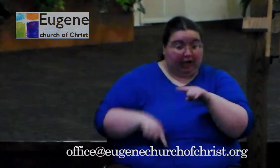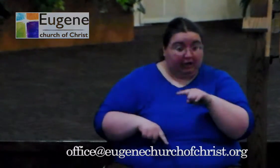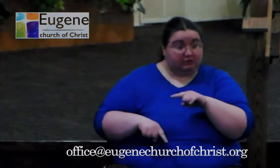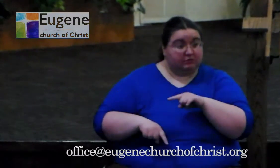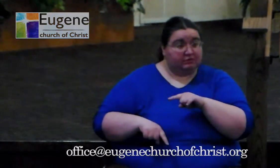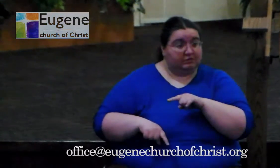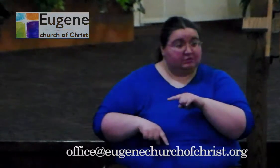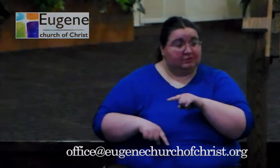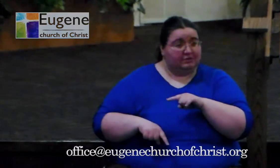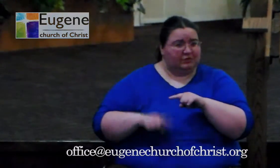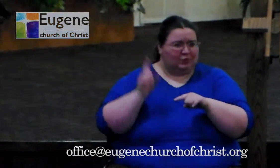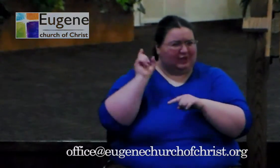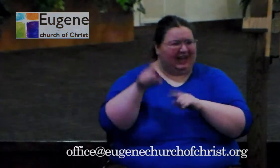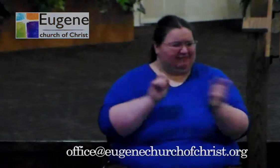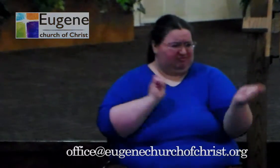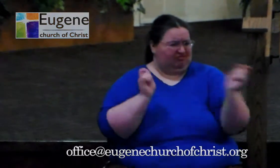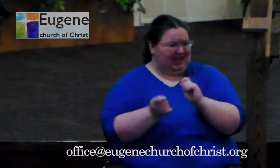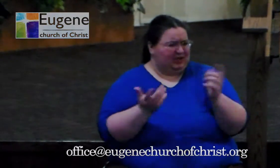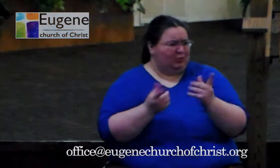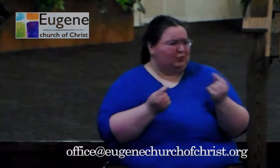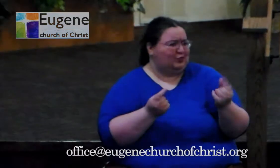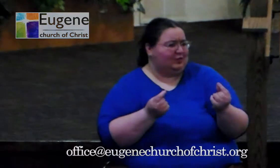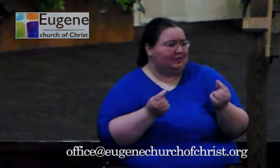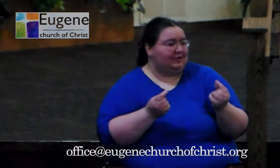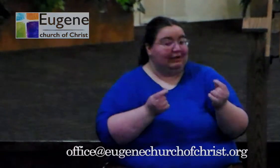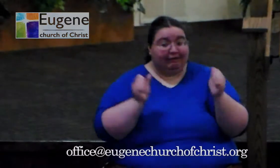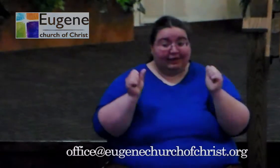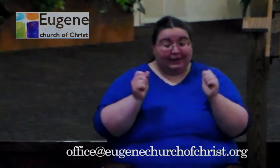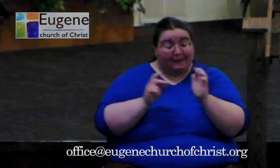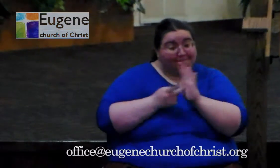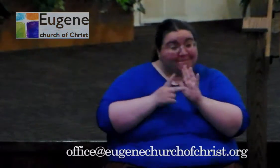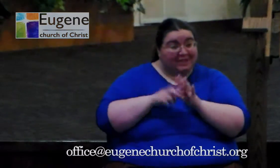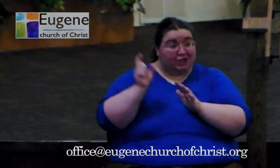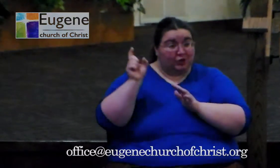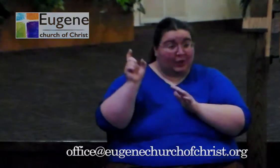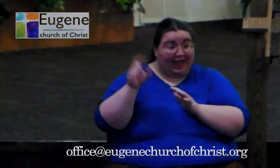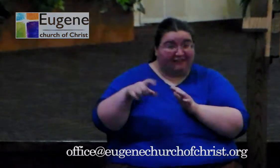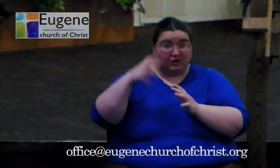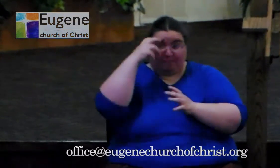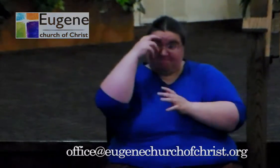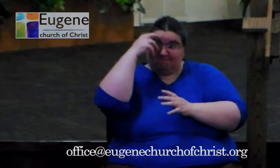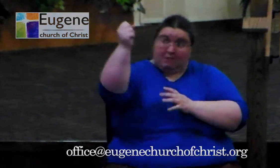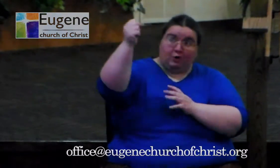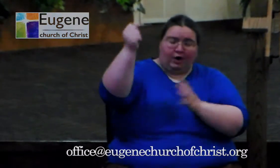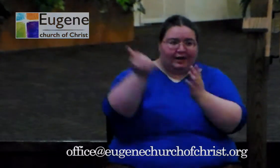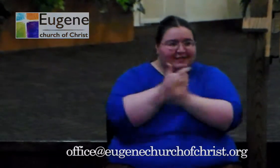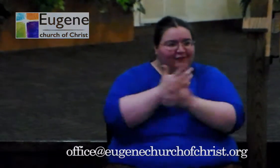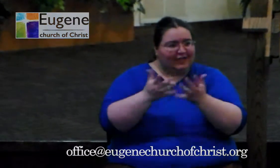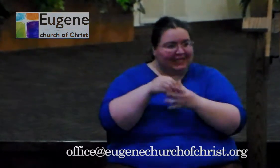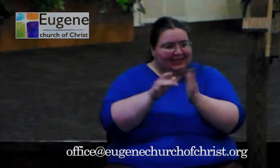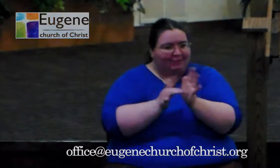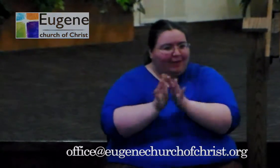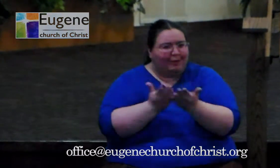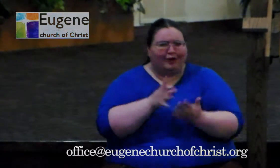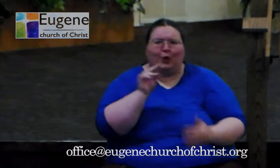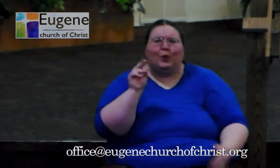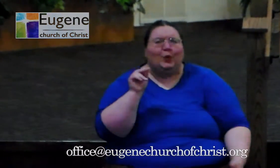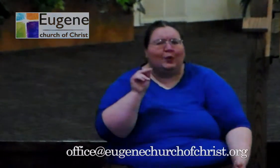Probably not. A few of you probably can. But for most of us, we don't have that kind of memory. Not to say we shouldn't try.